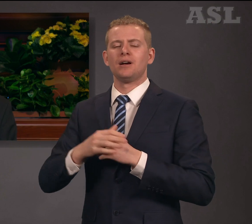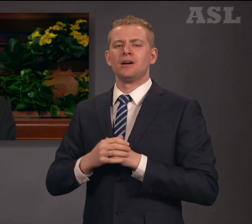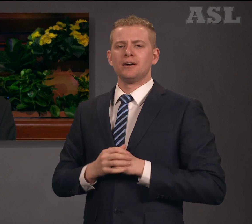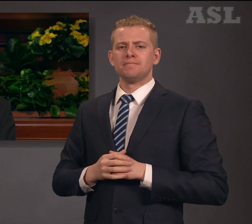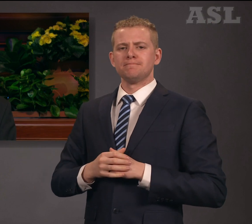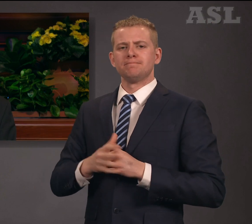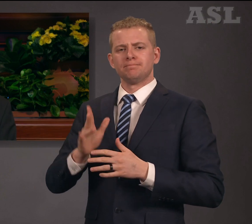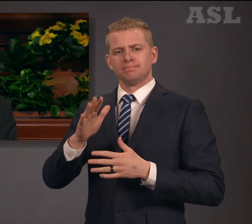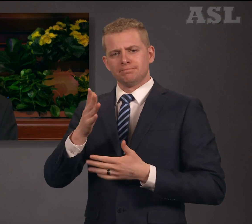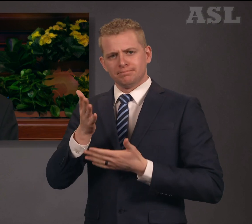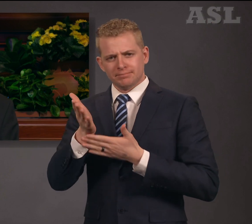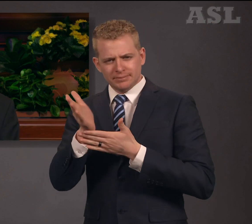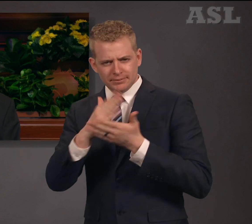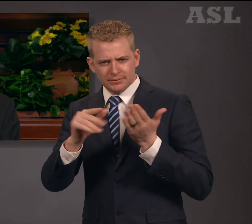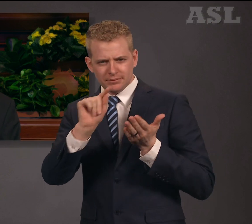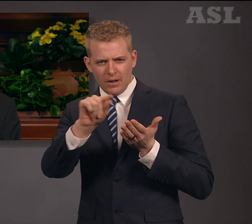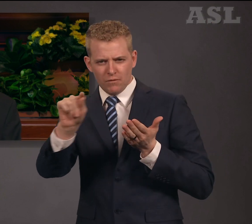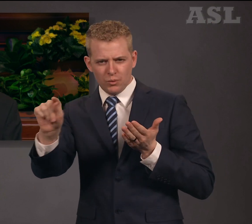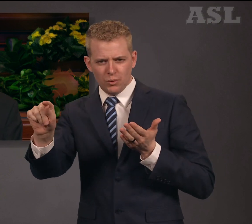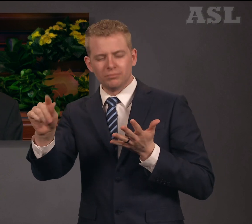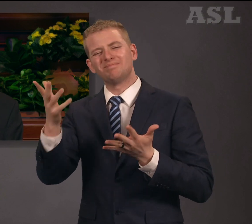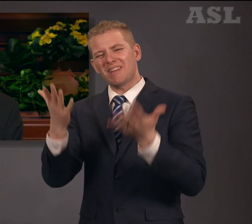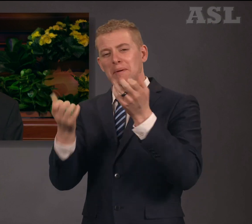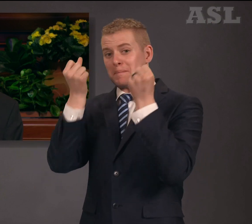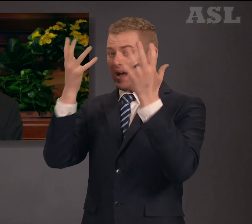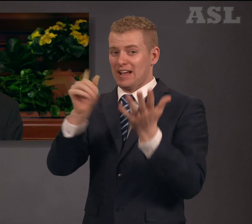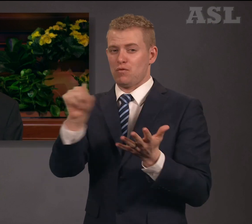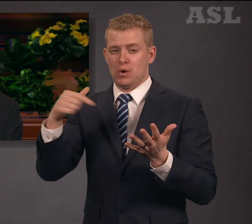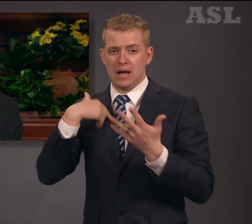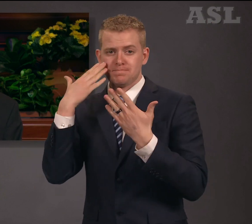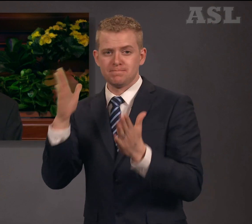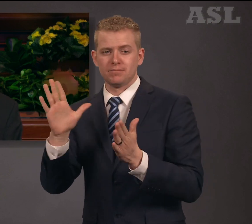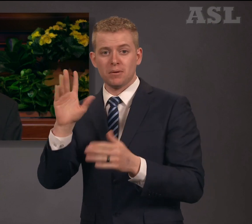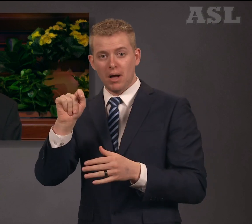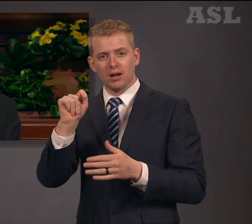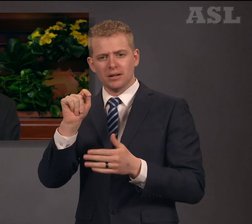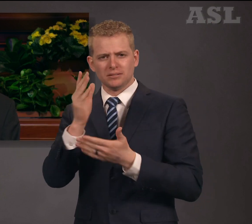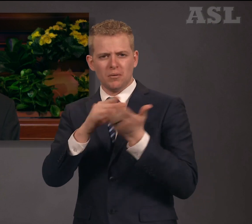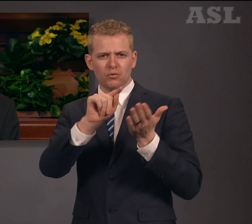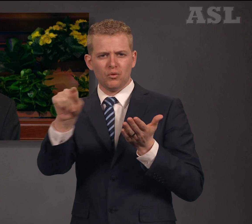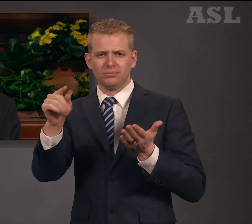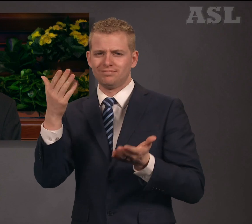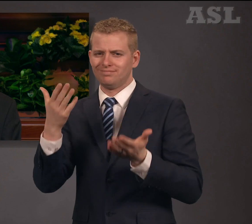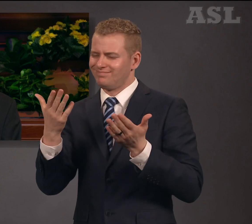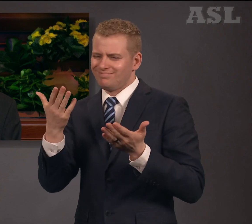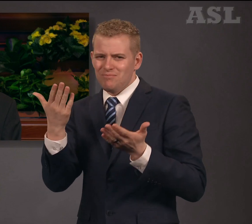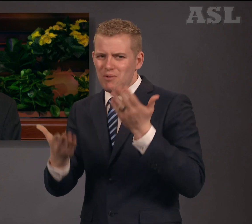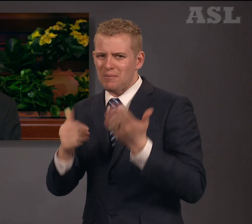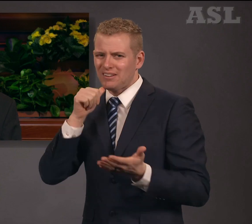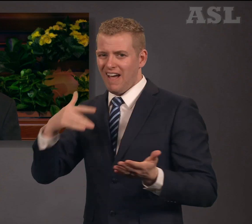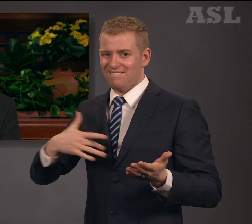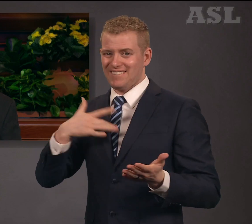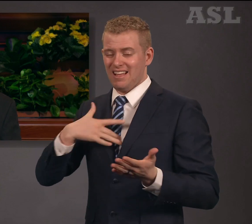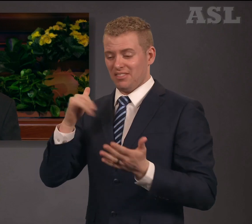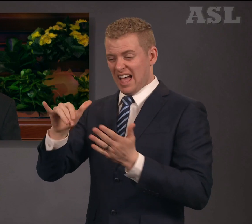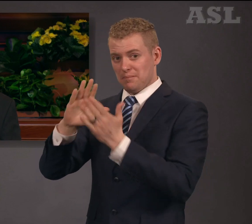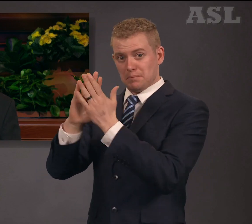Some of you, perhaps many, are not feeling the peace the Lord promised. You may have